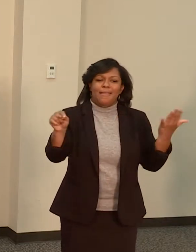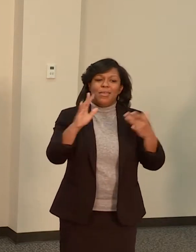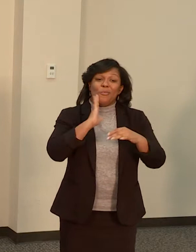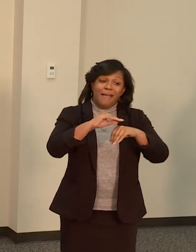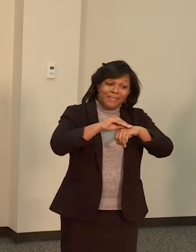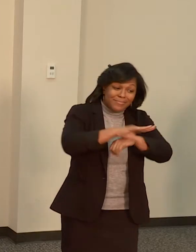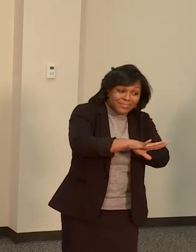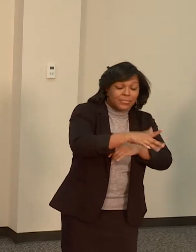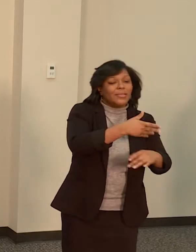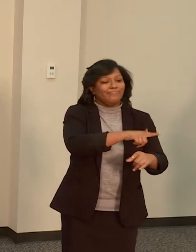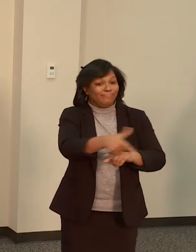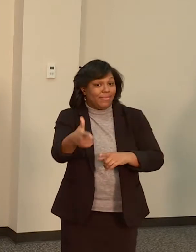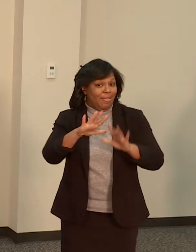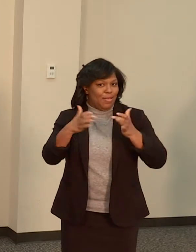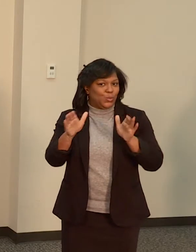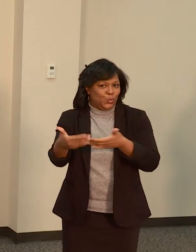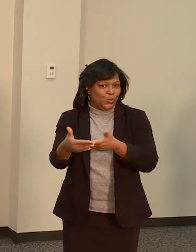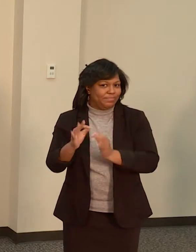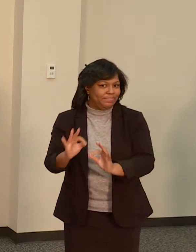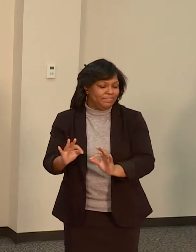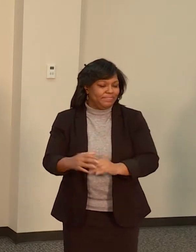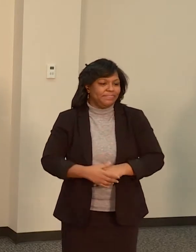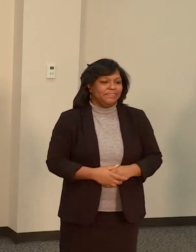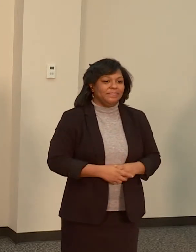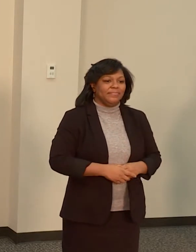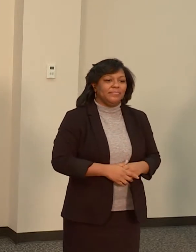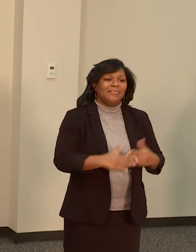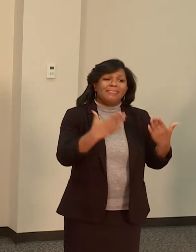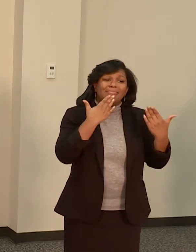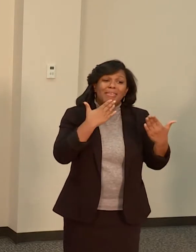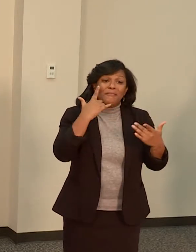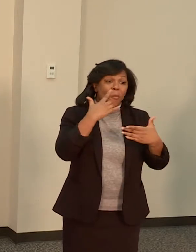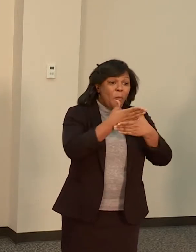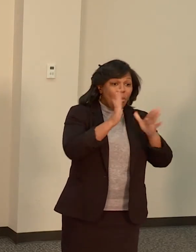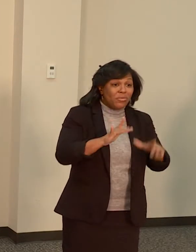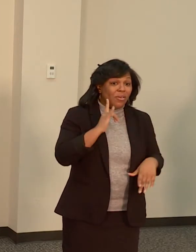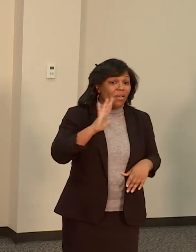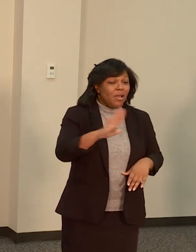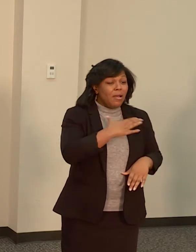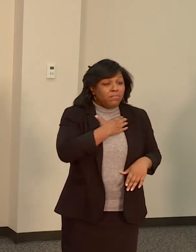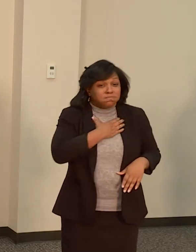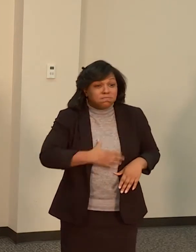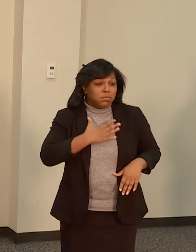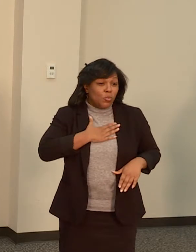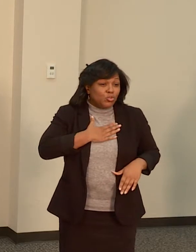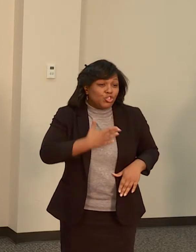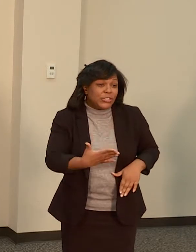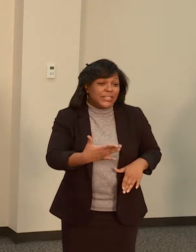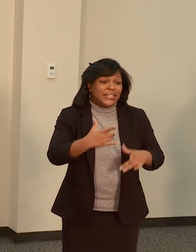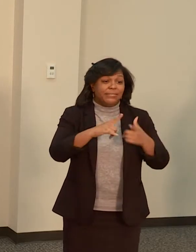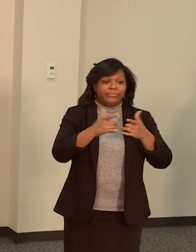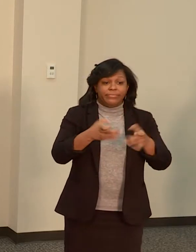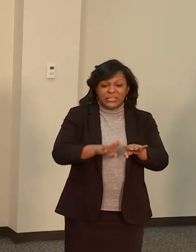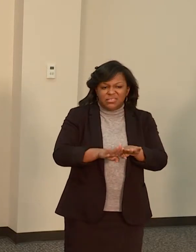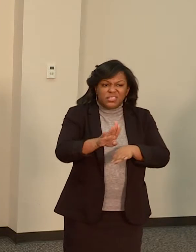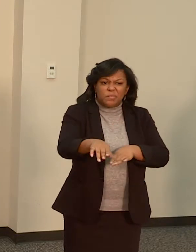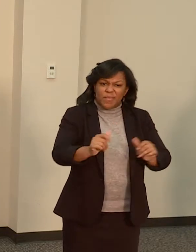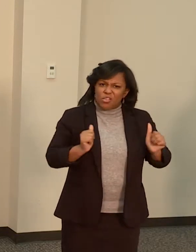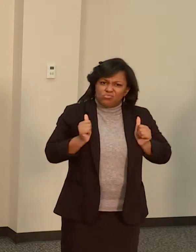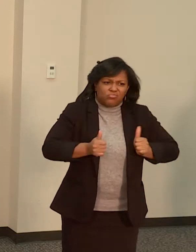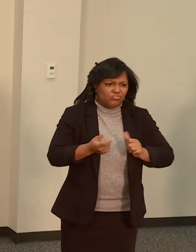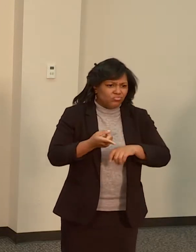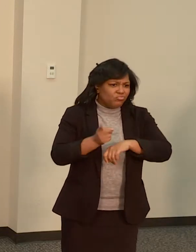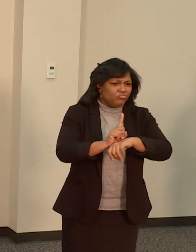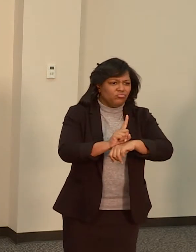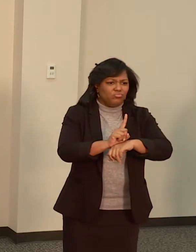And thanks to our partners' willingness to step up, to set aside from some of the normal bureaucracy, and to think creatively,